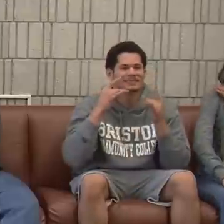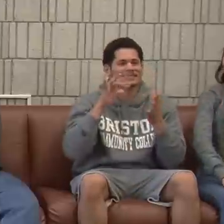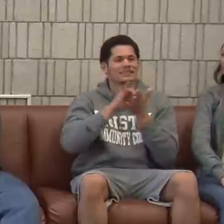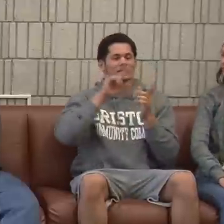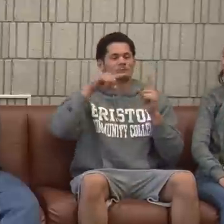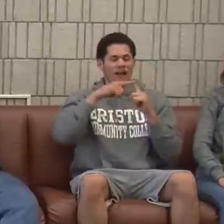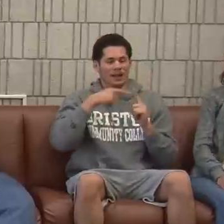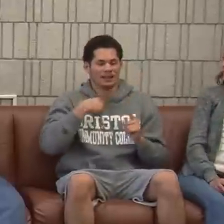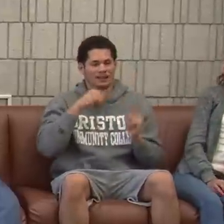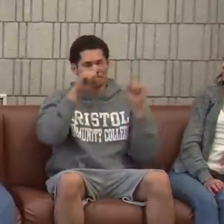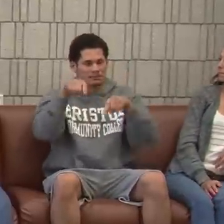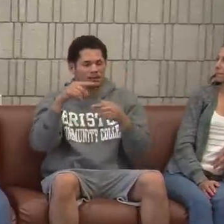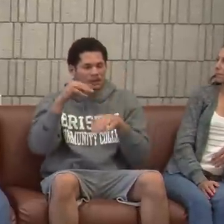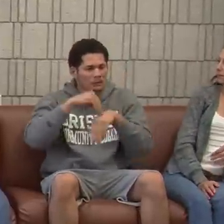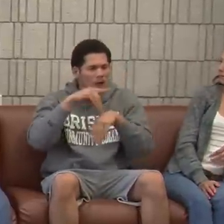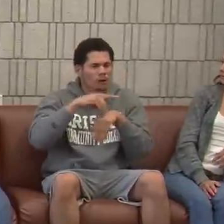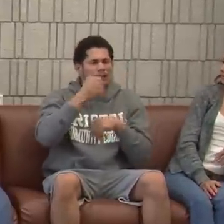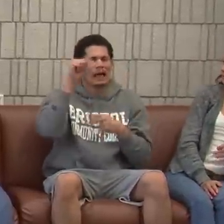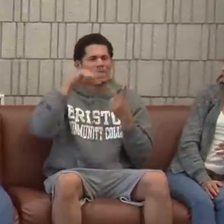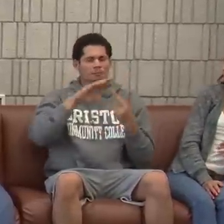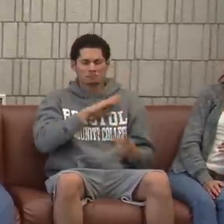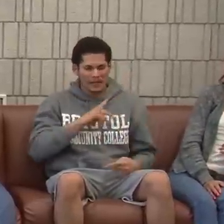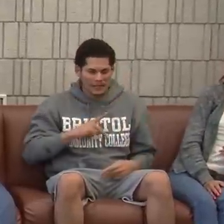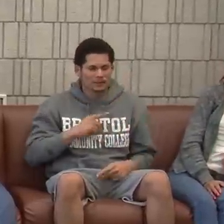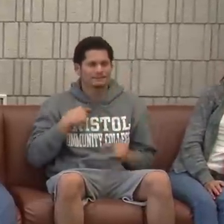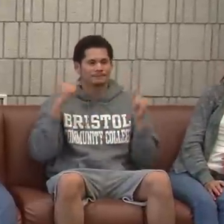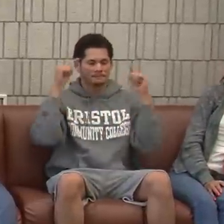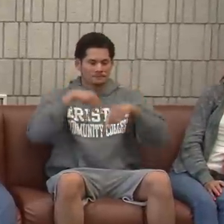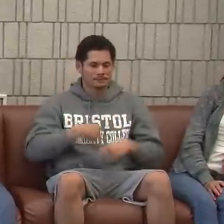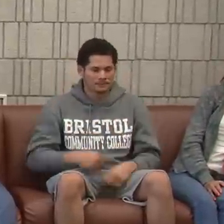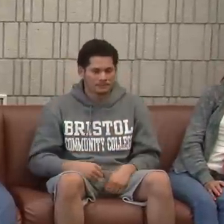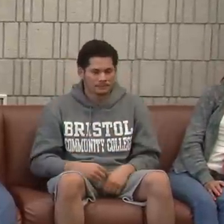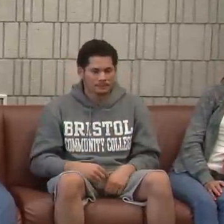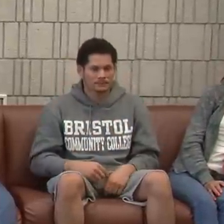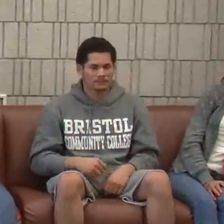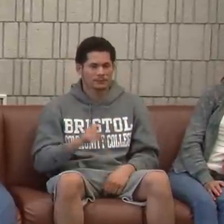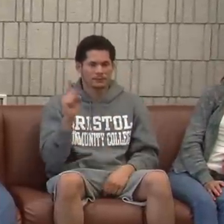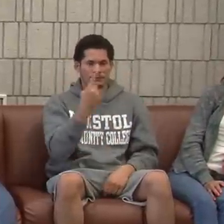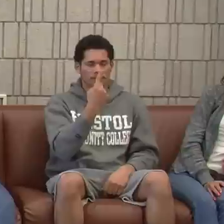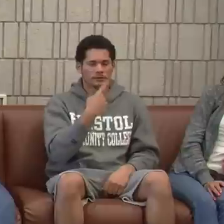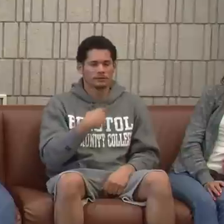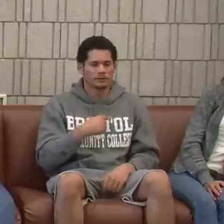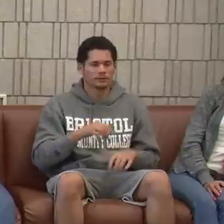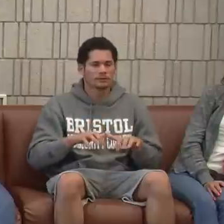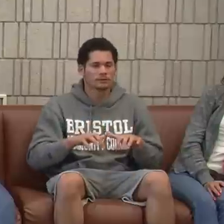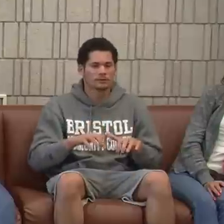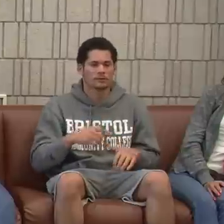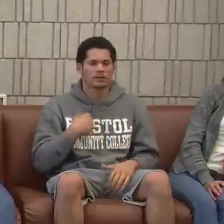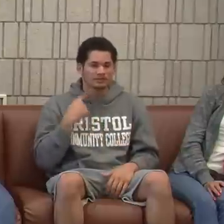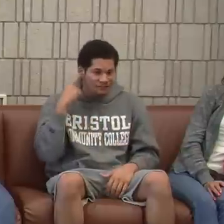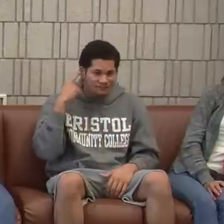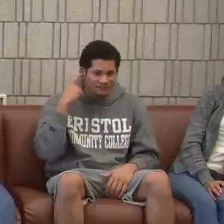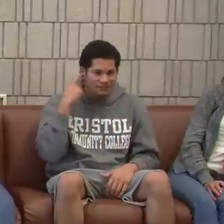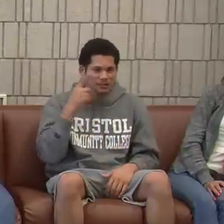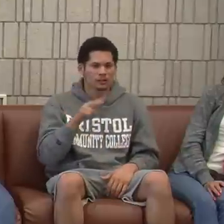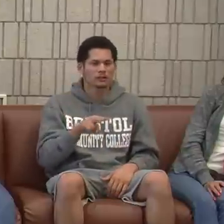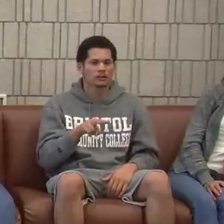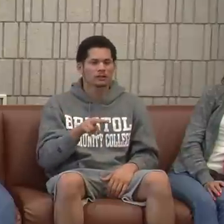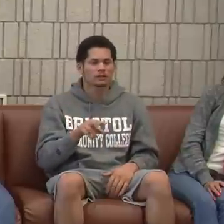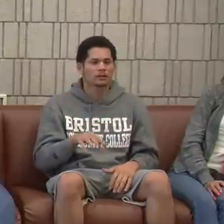Yeah. And I hate it when I go to McDonald's or Burger King and the person is at the counter and I say, I'm